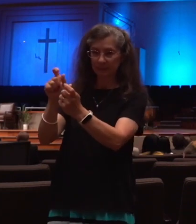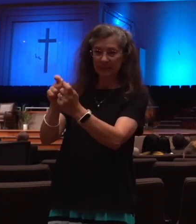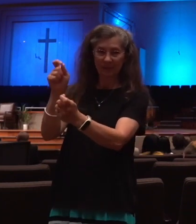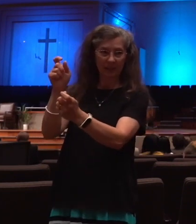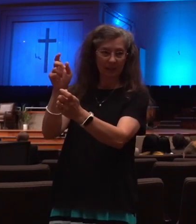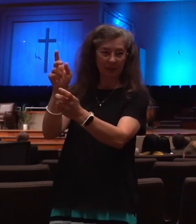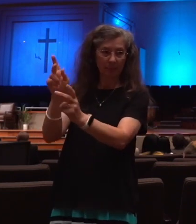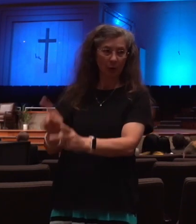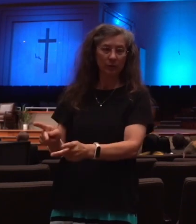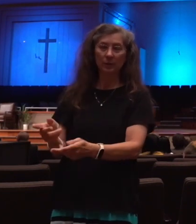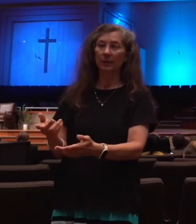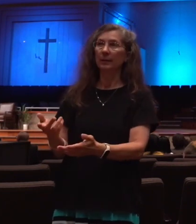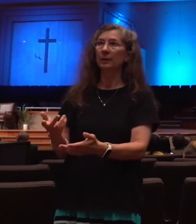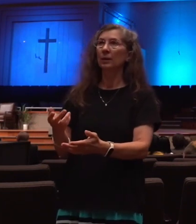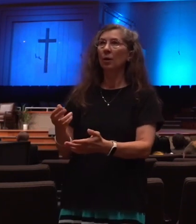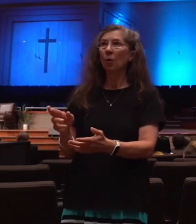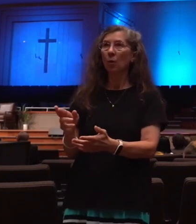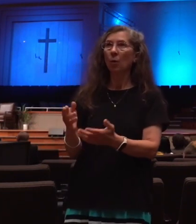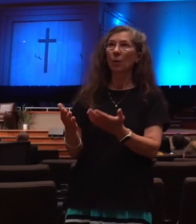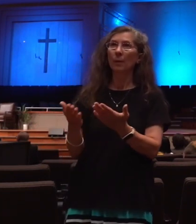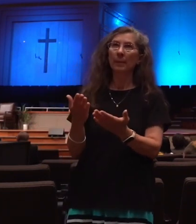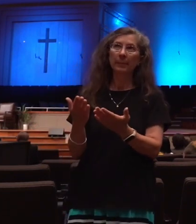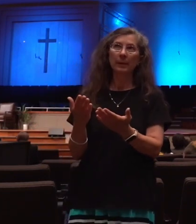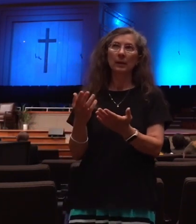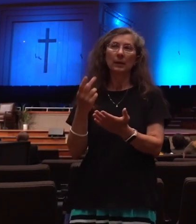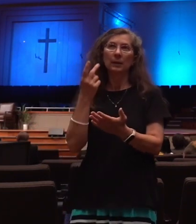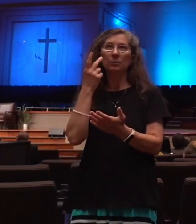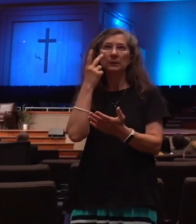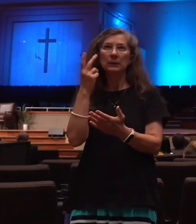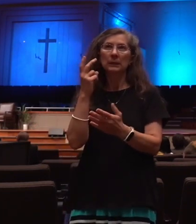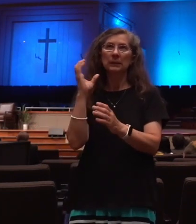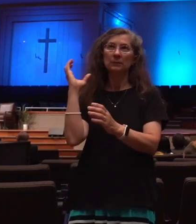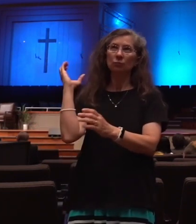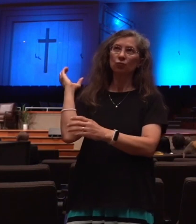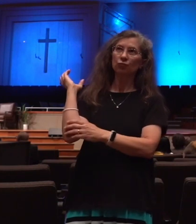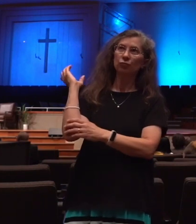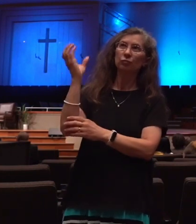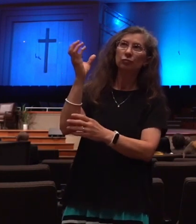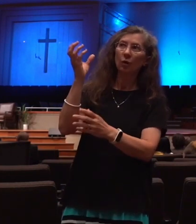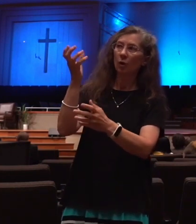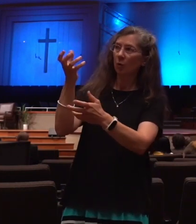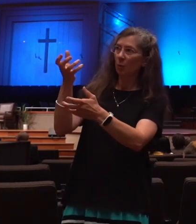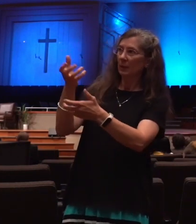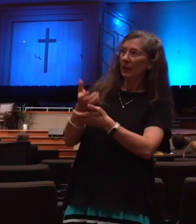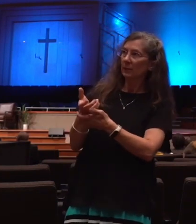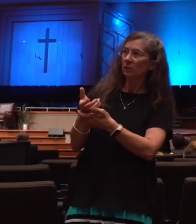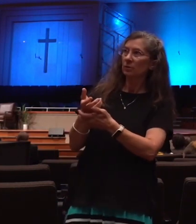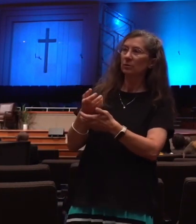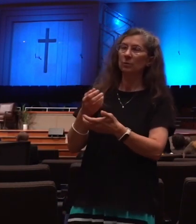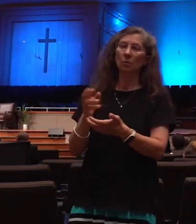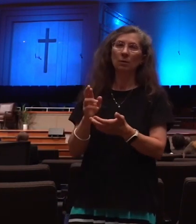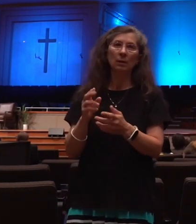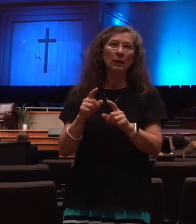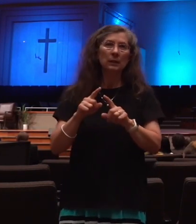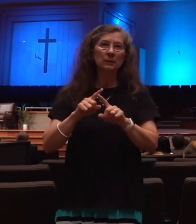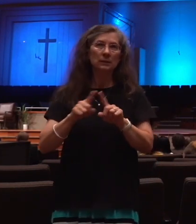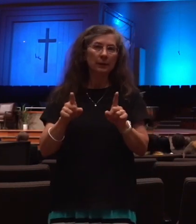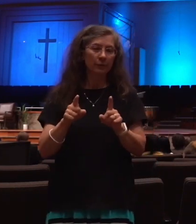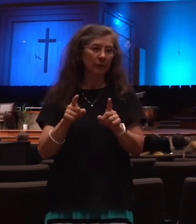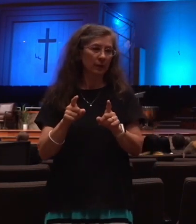see them run the pattern and, and see the catch. They'll, they'll run it all different angles, but it's the same